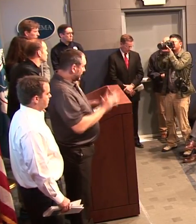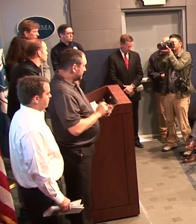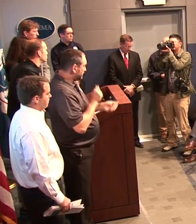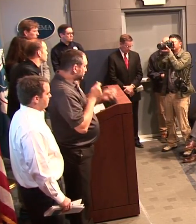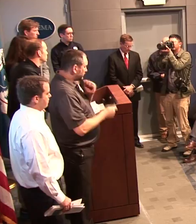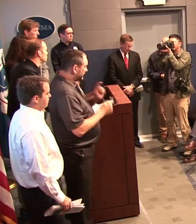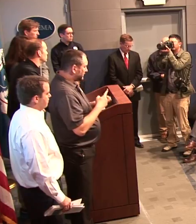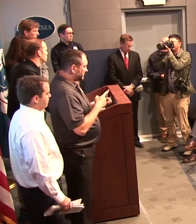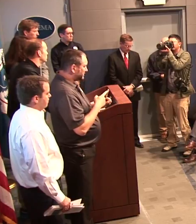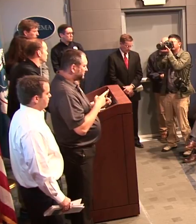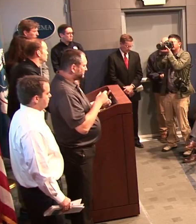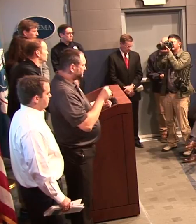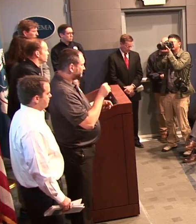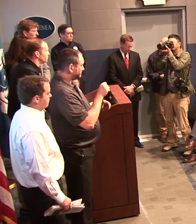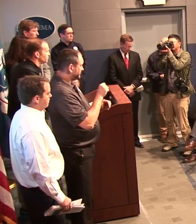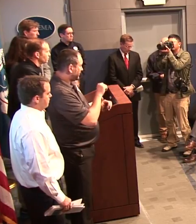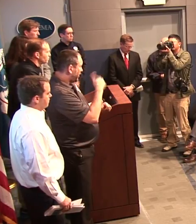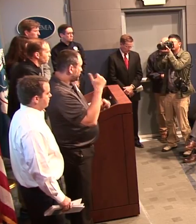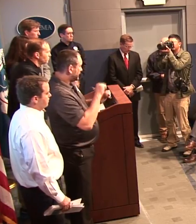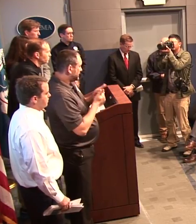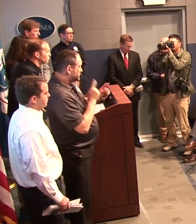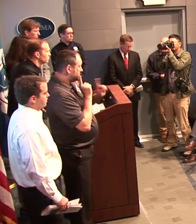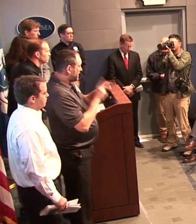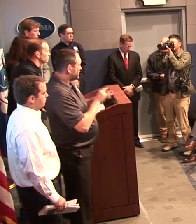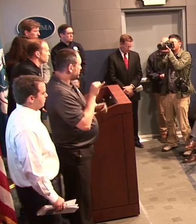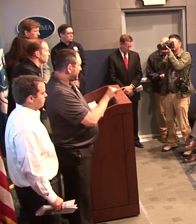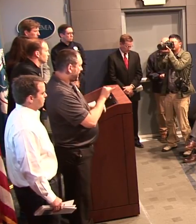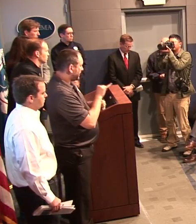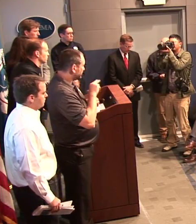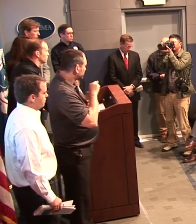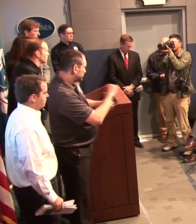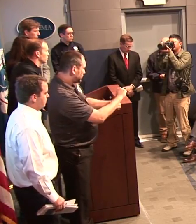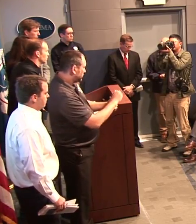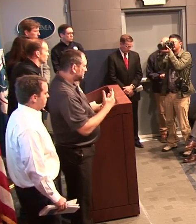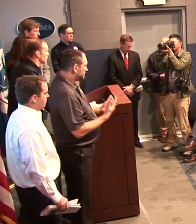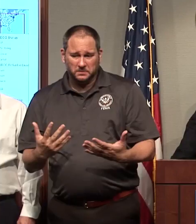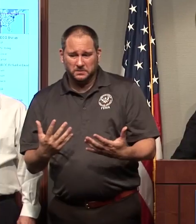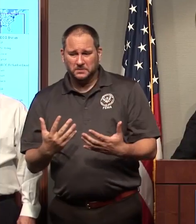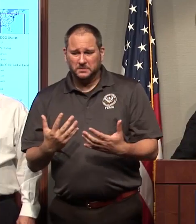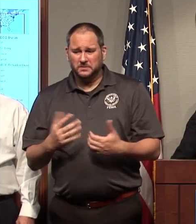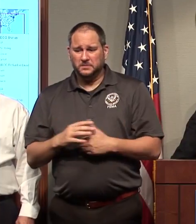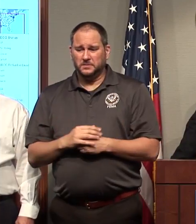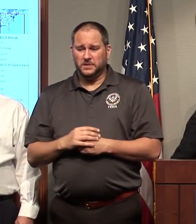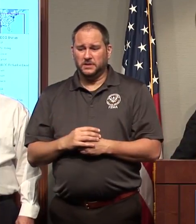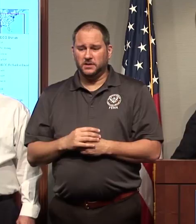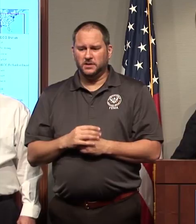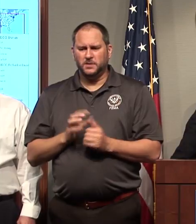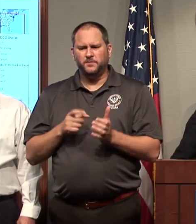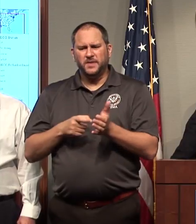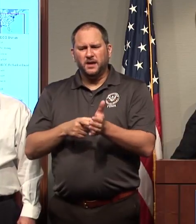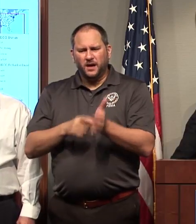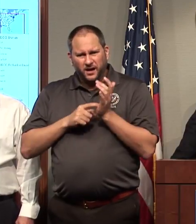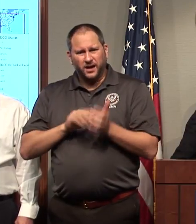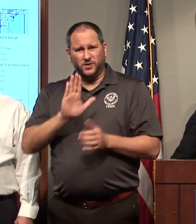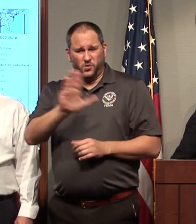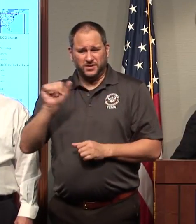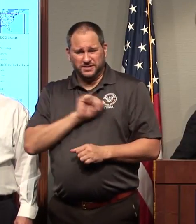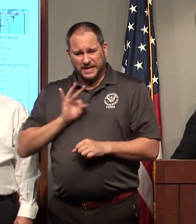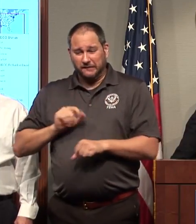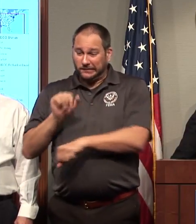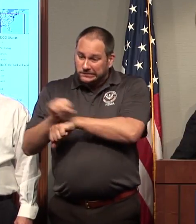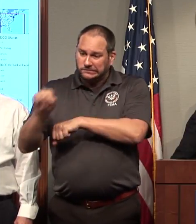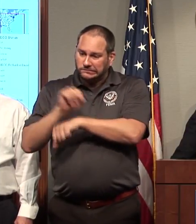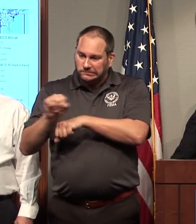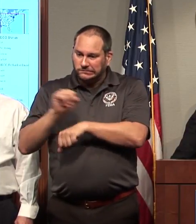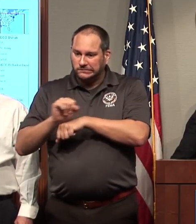has to respond to these sort of massive storms that require your staff to be on 24-7 for days at a time and